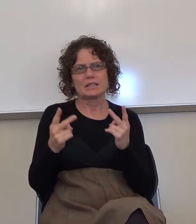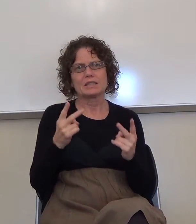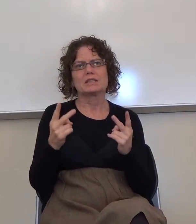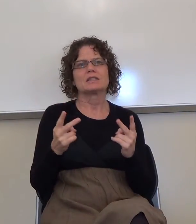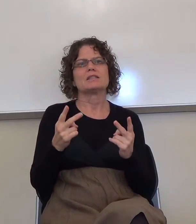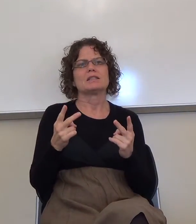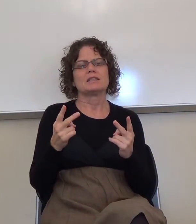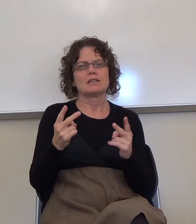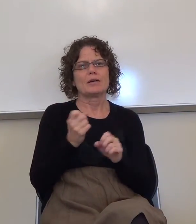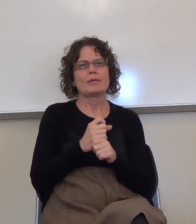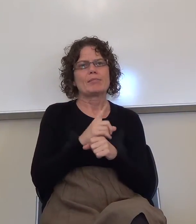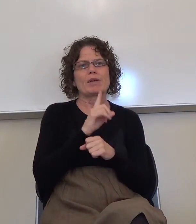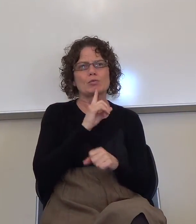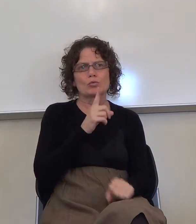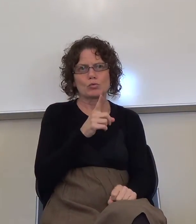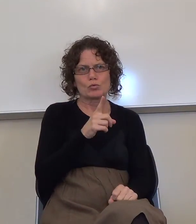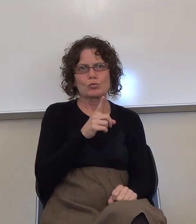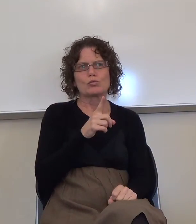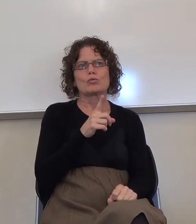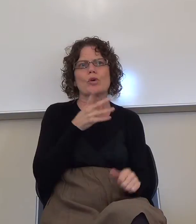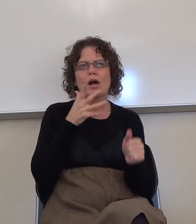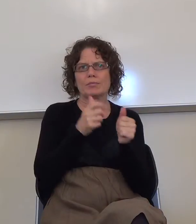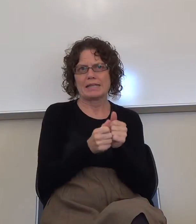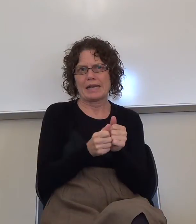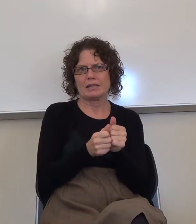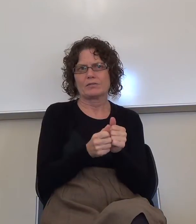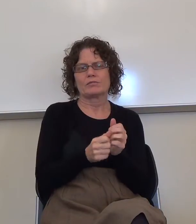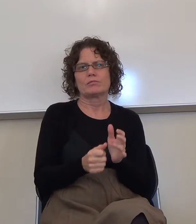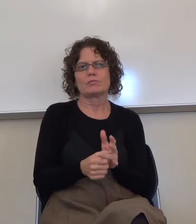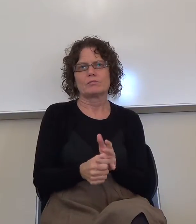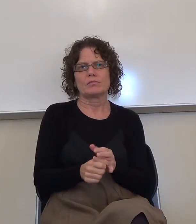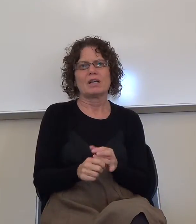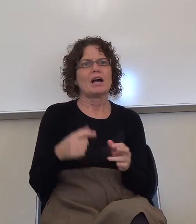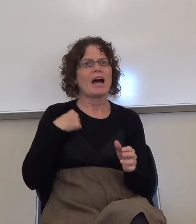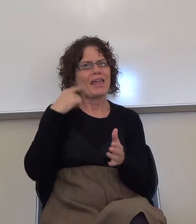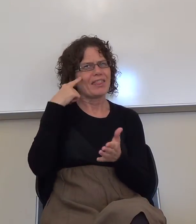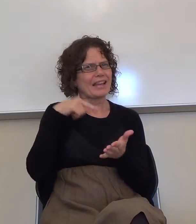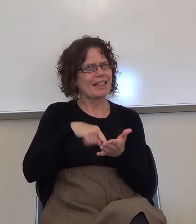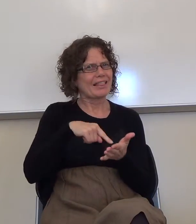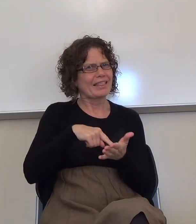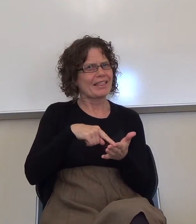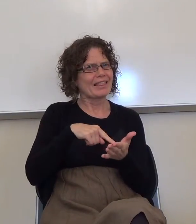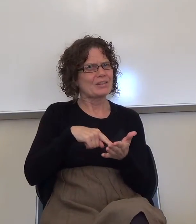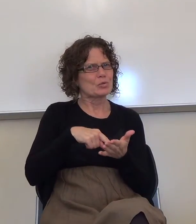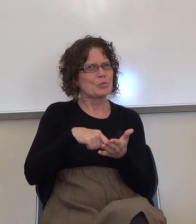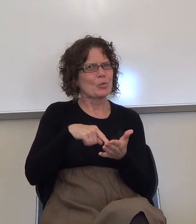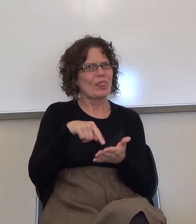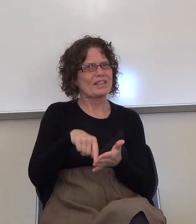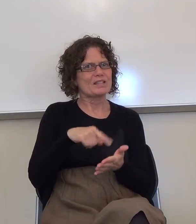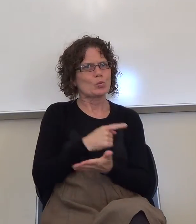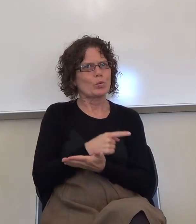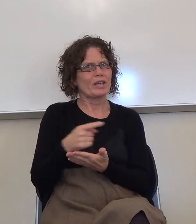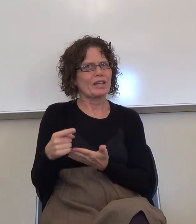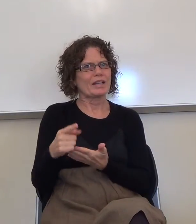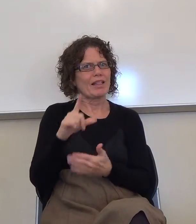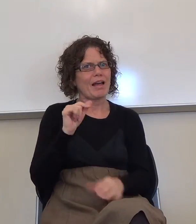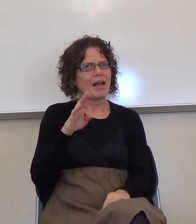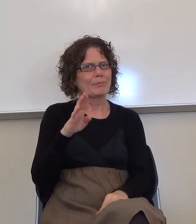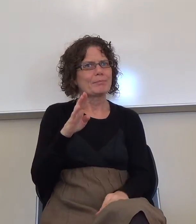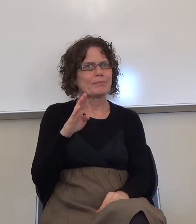make sure that they're up to date. Because I think the labs start this week. I think you have to start them this week. So, if,